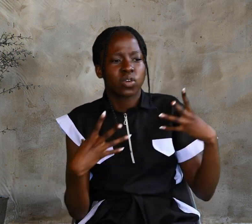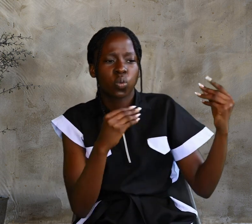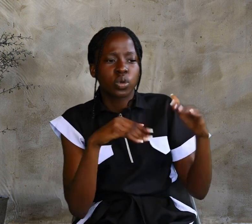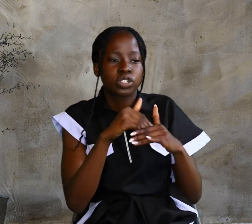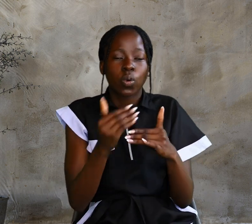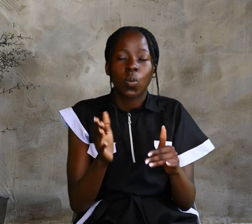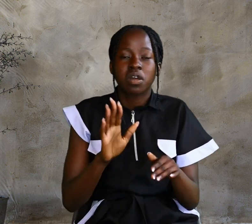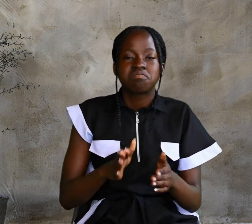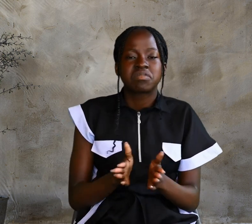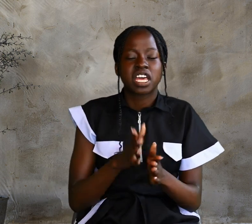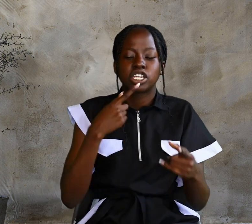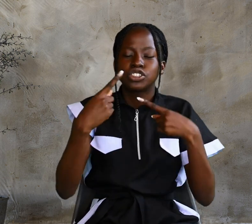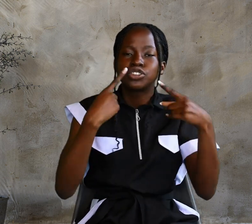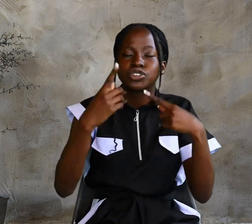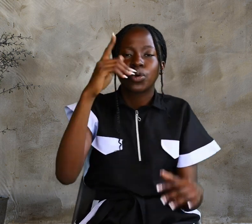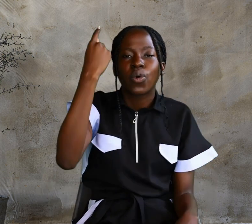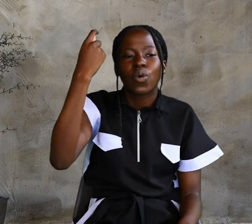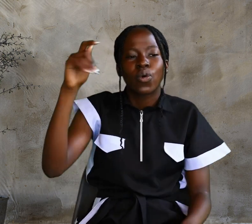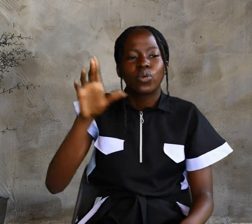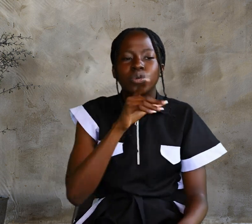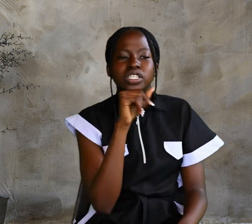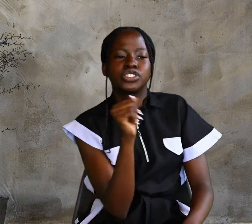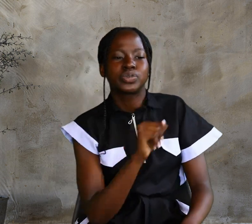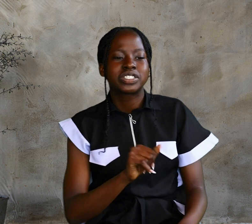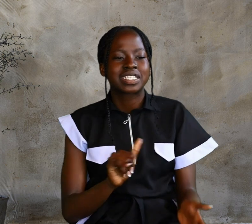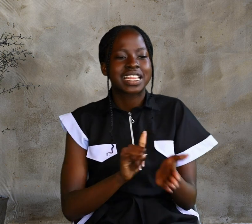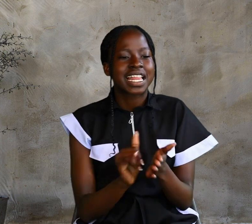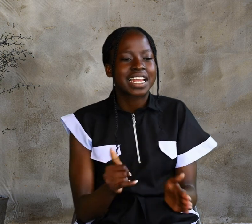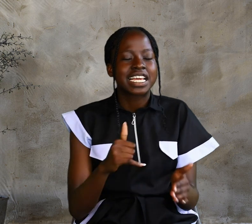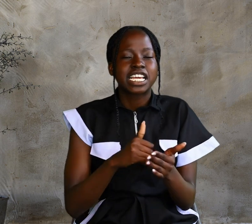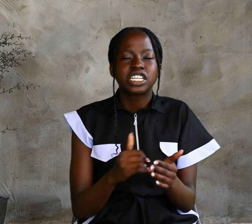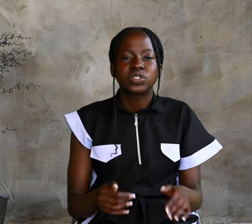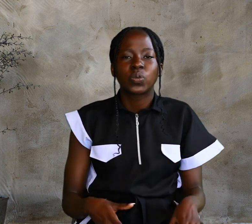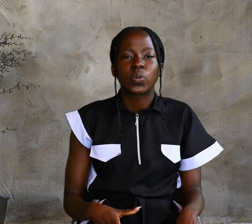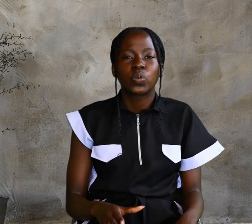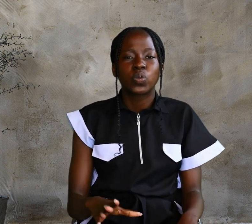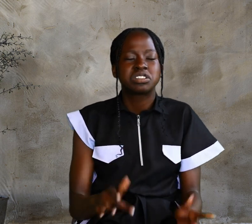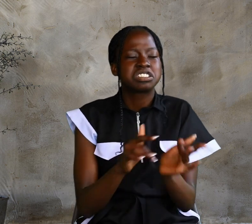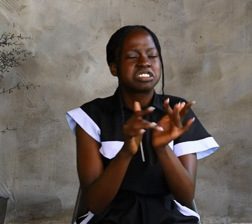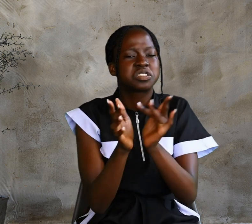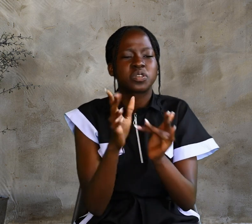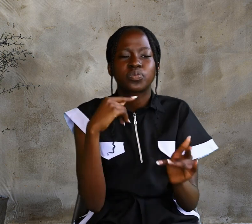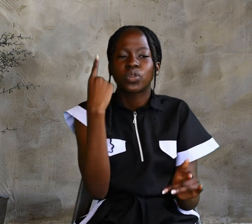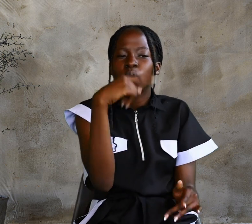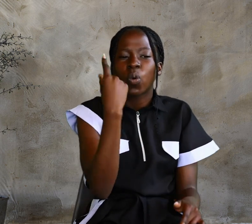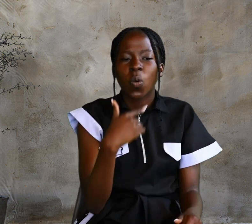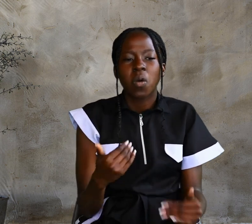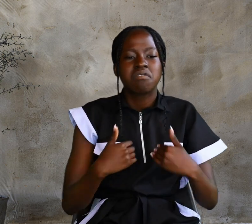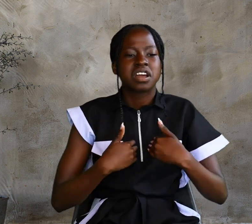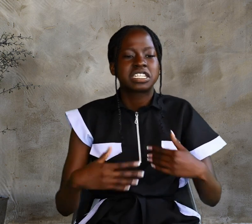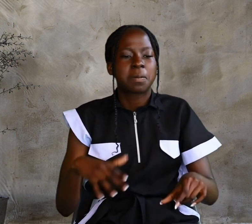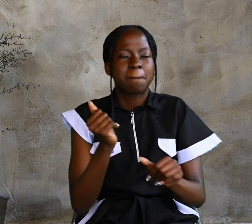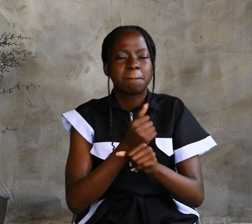The man went away and told the Jewish leaders that it was Jesus who made him get well.